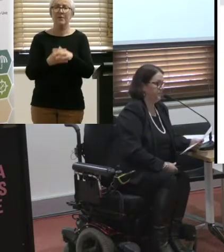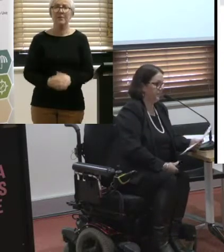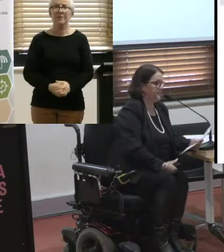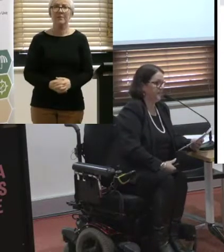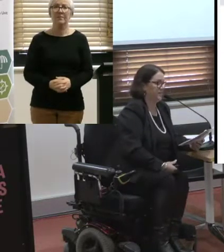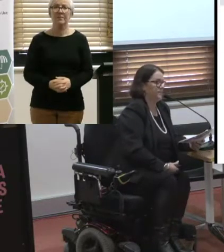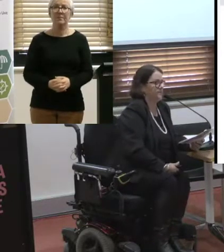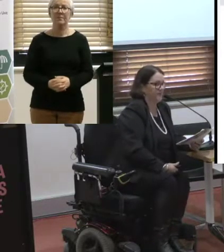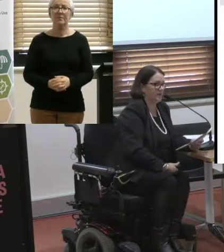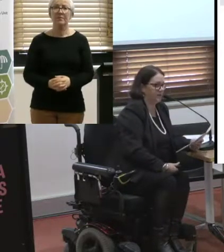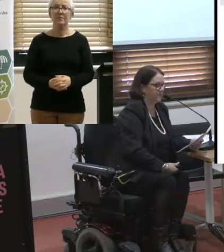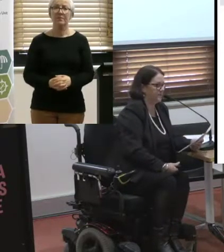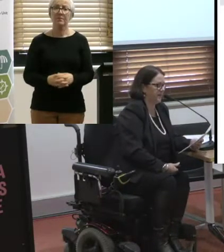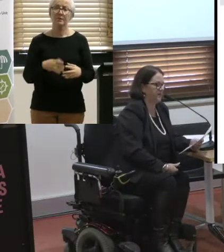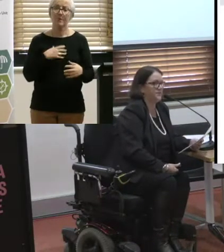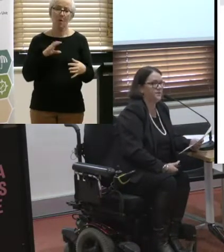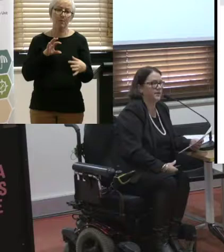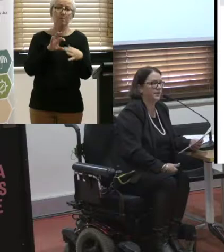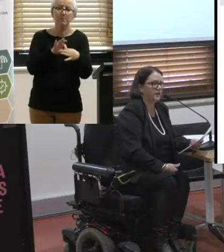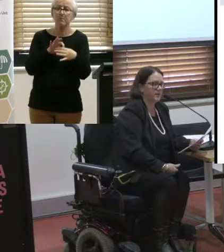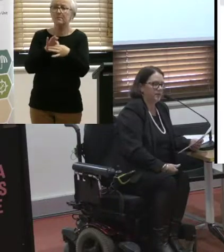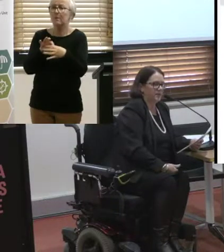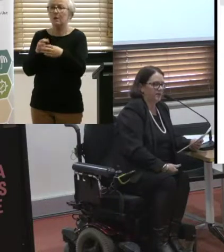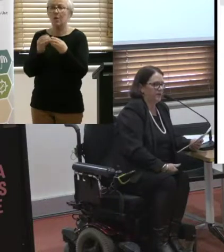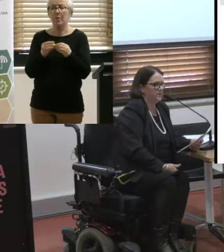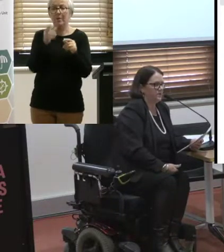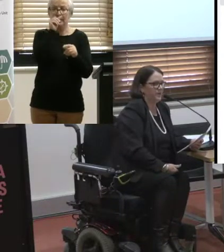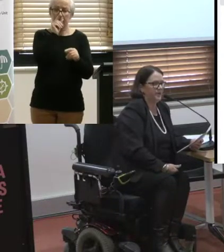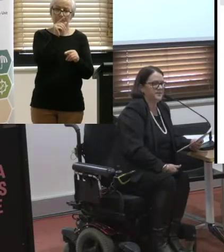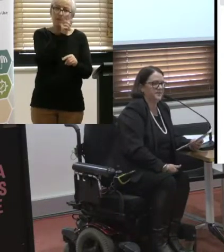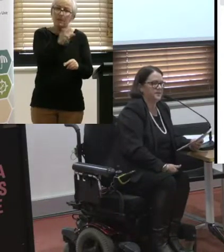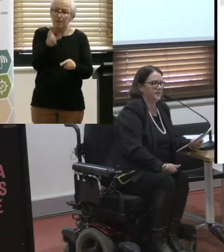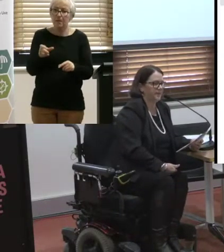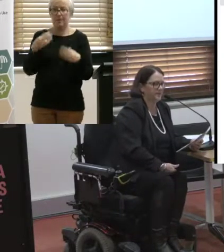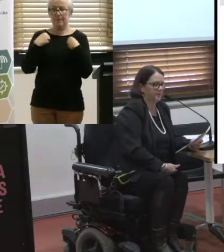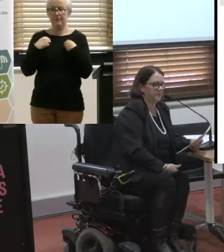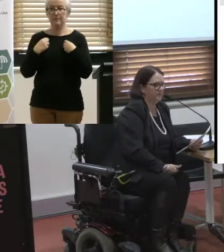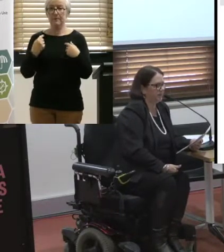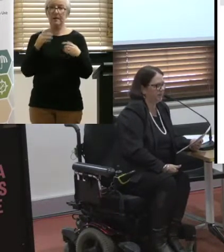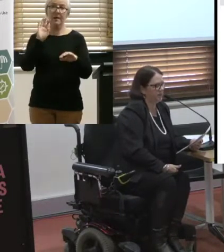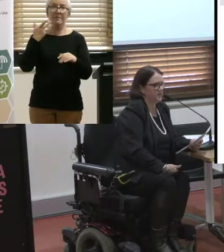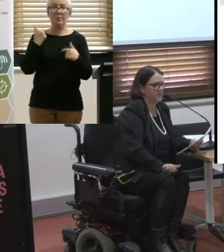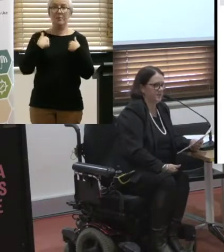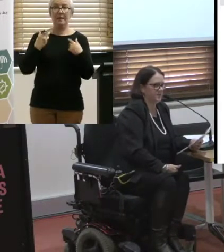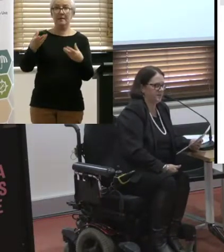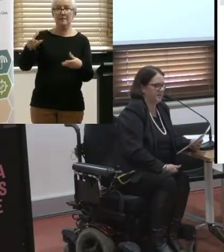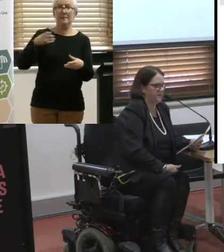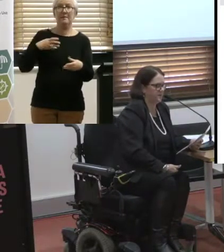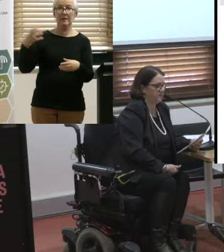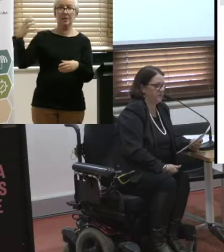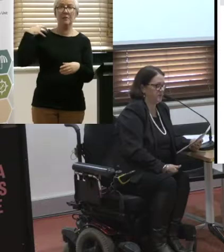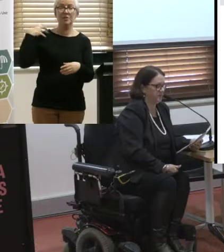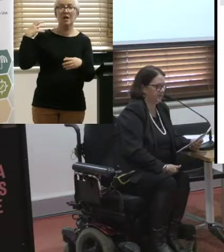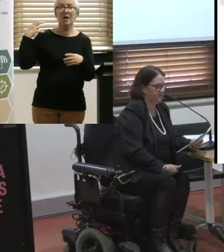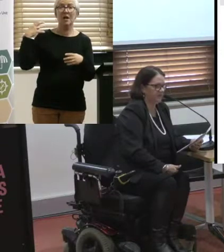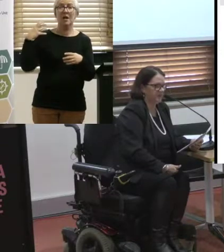Improved engagement with stakeholders and industry. Now, I was appointed as a disability commissioner to the Taxi